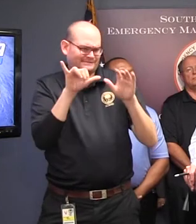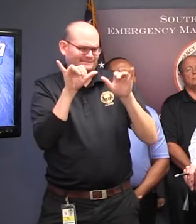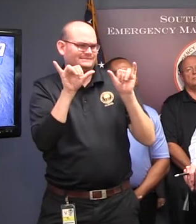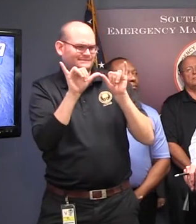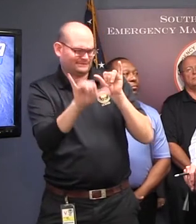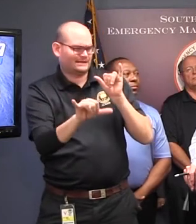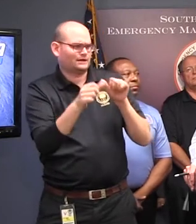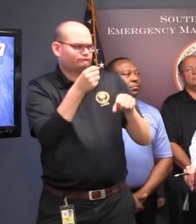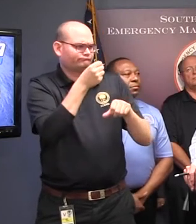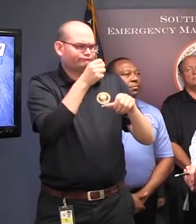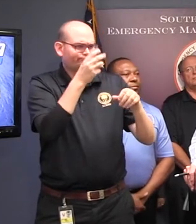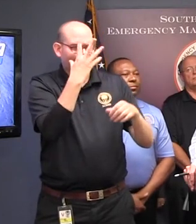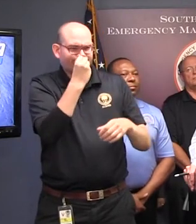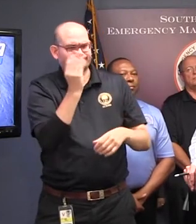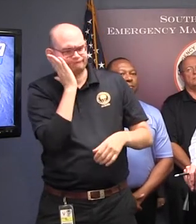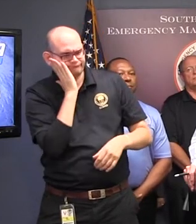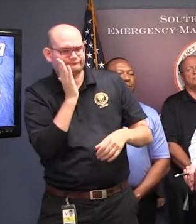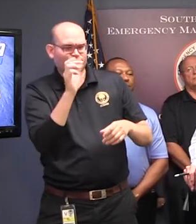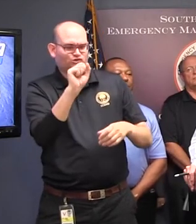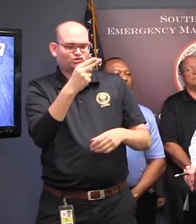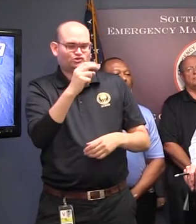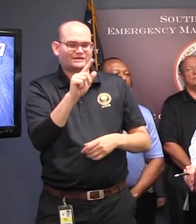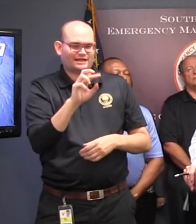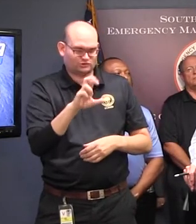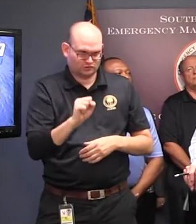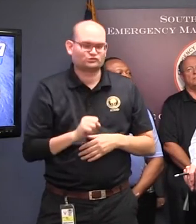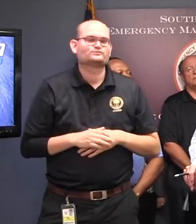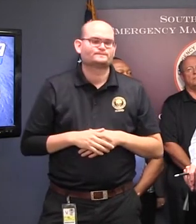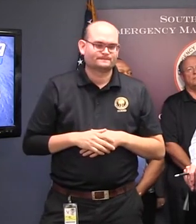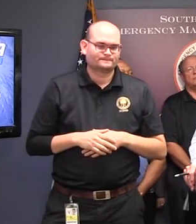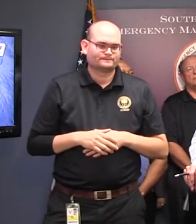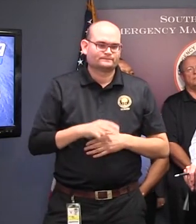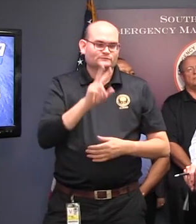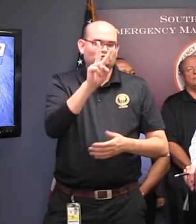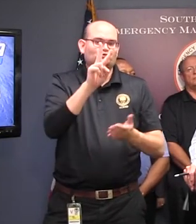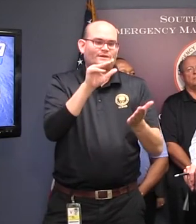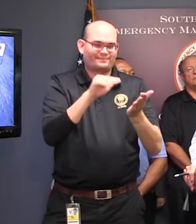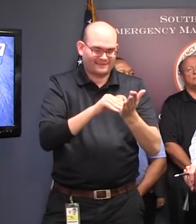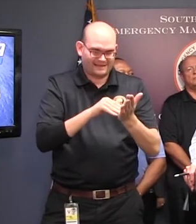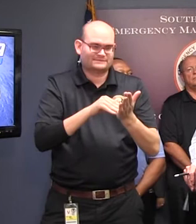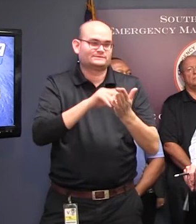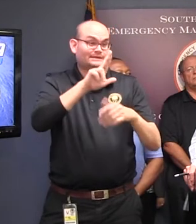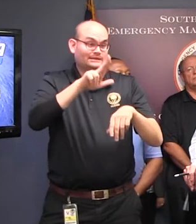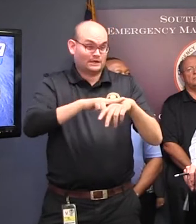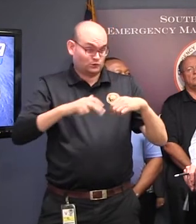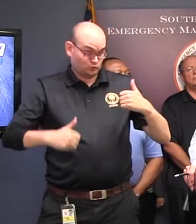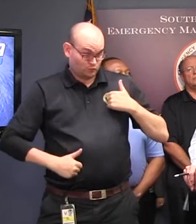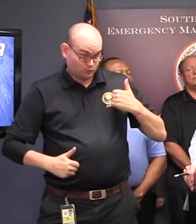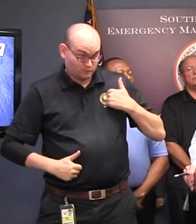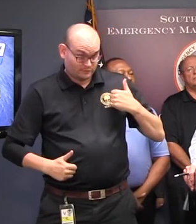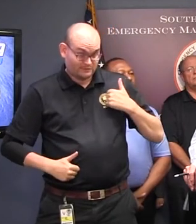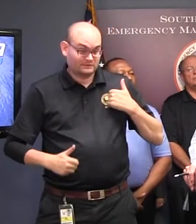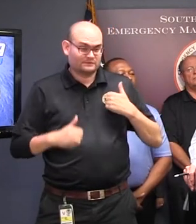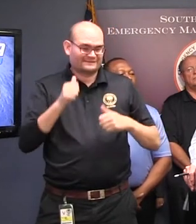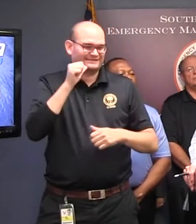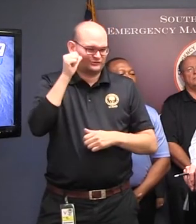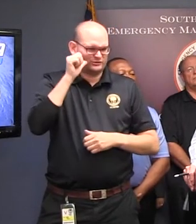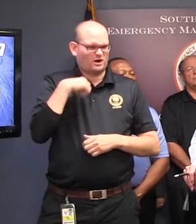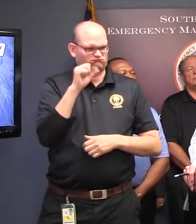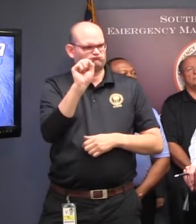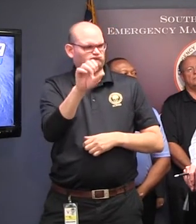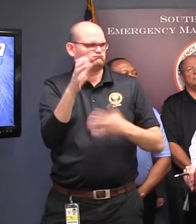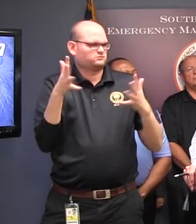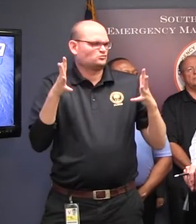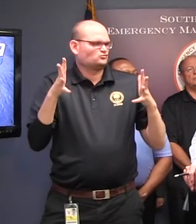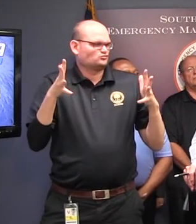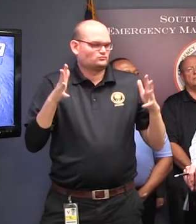2,400 National Guardsmen on duty to assist in the evacuation, as we stated yesterday. Also, as stated yesterday,